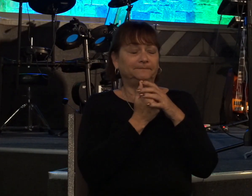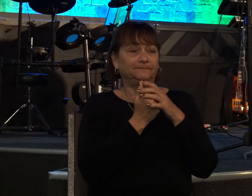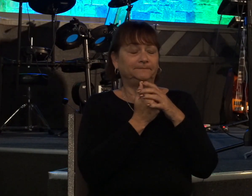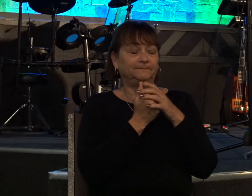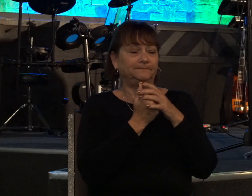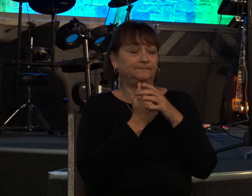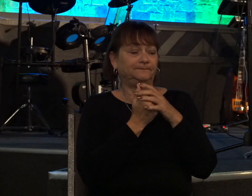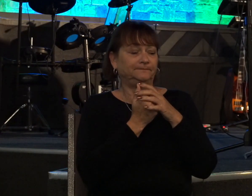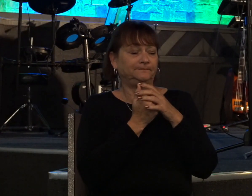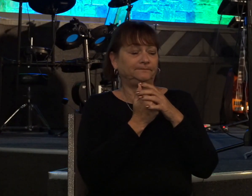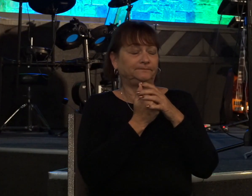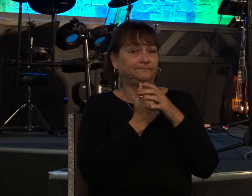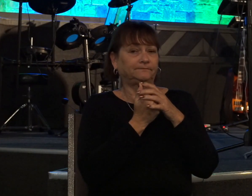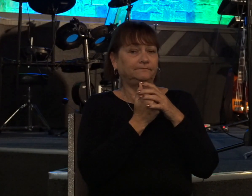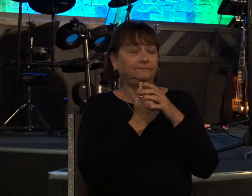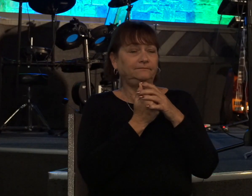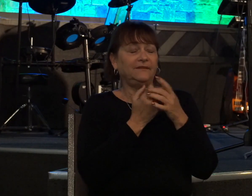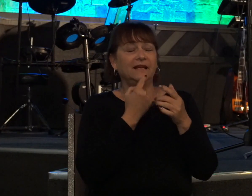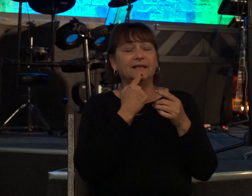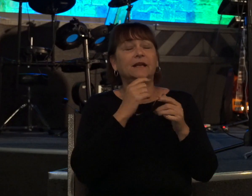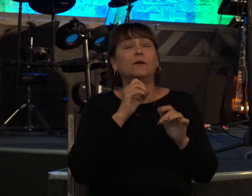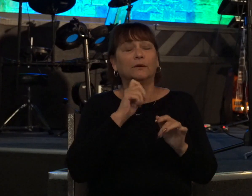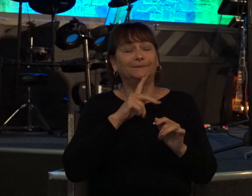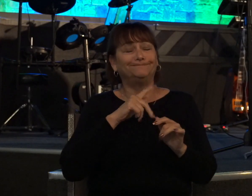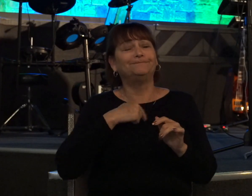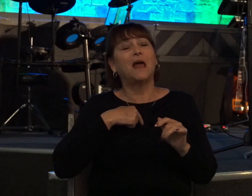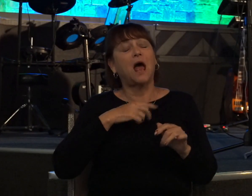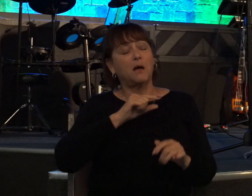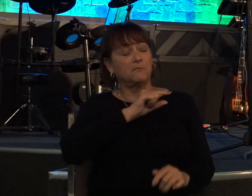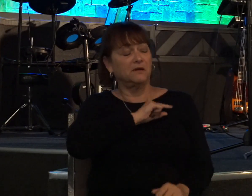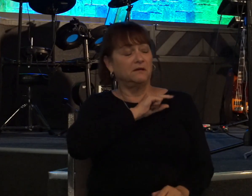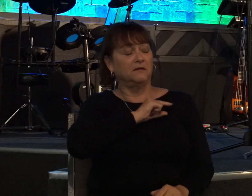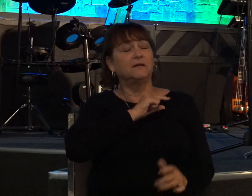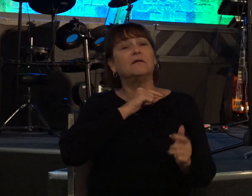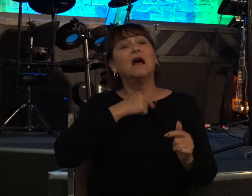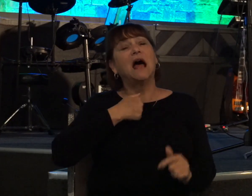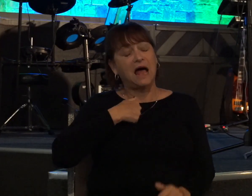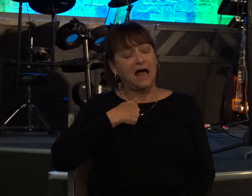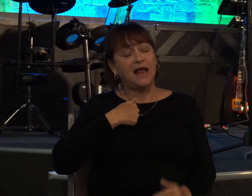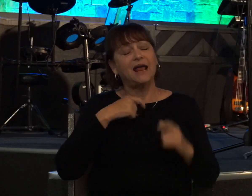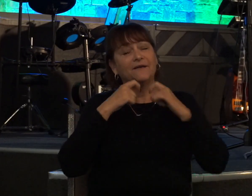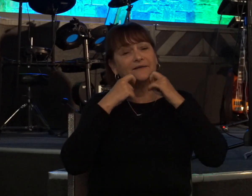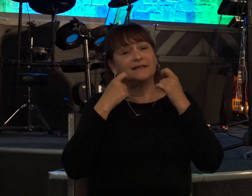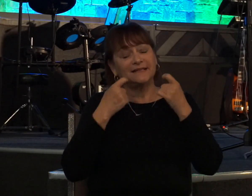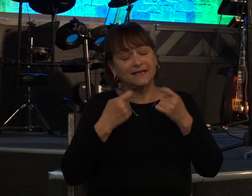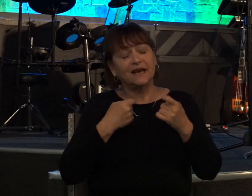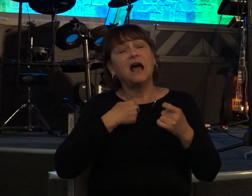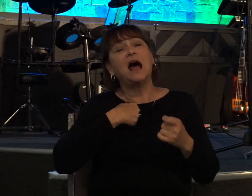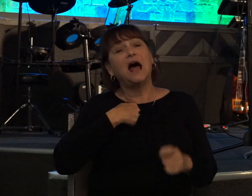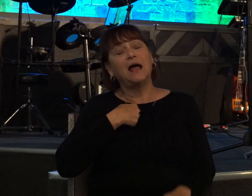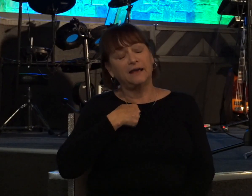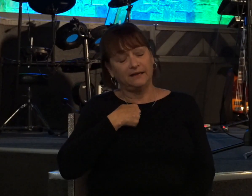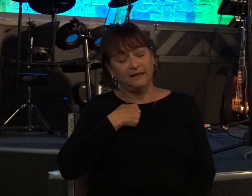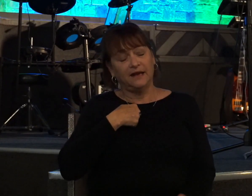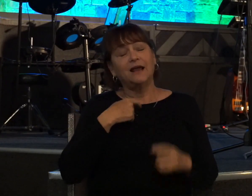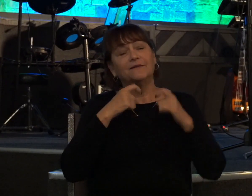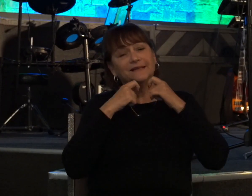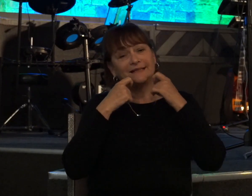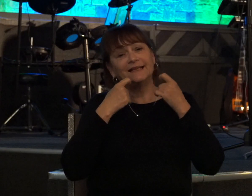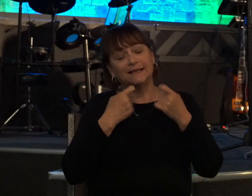he owned it and he confessed it i have sinned i have sinned no